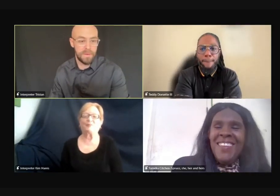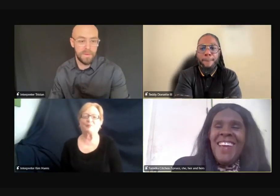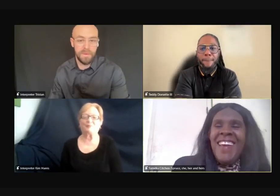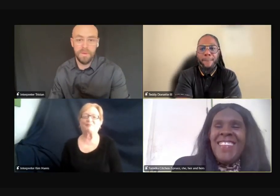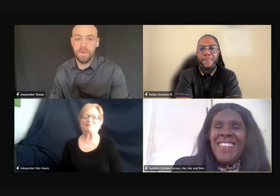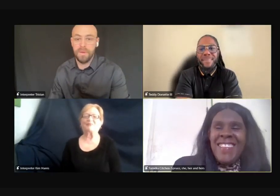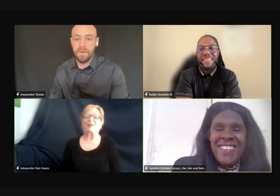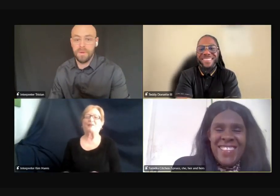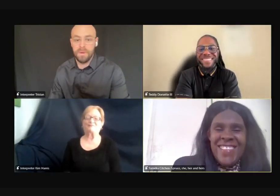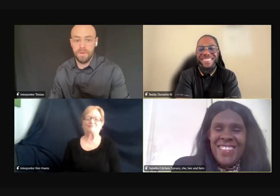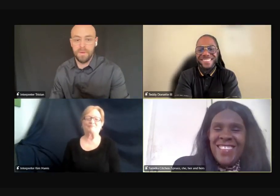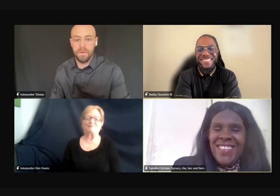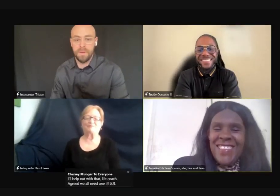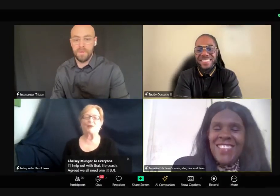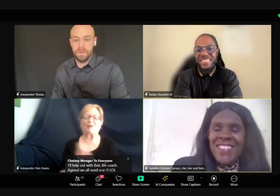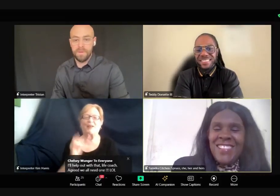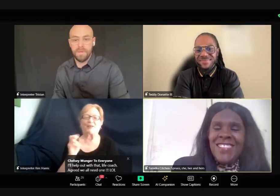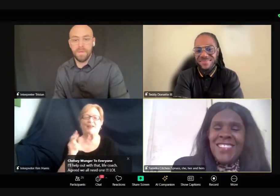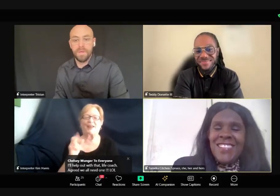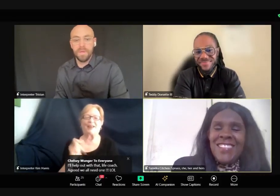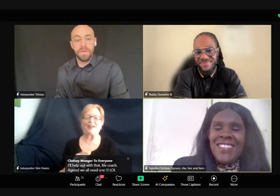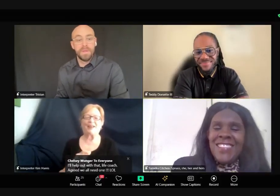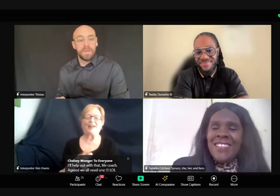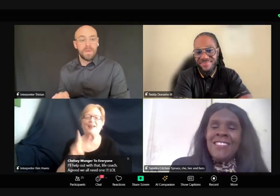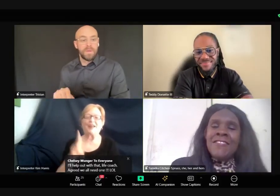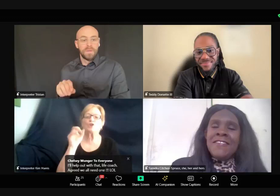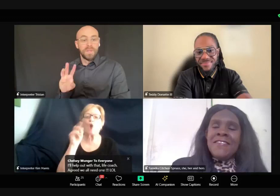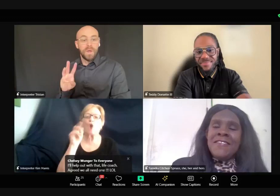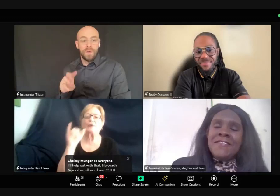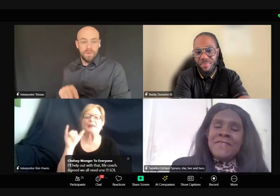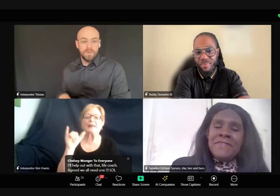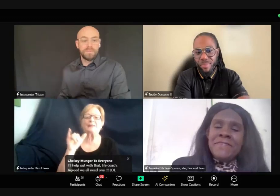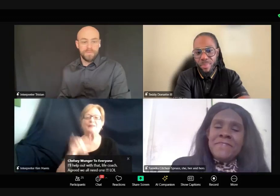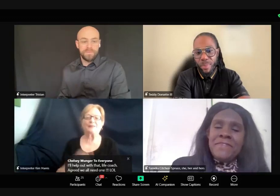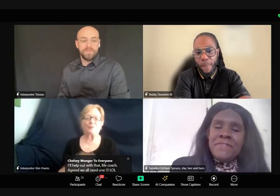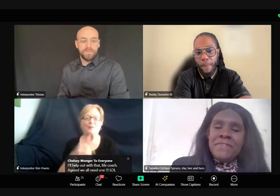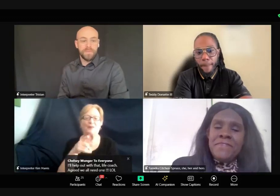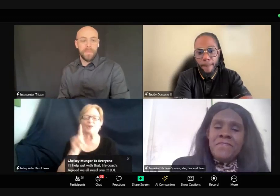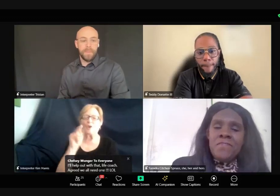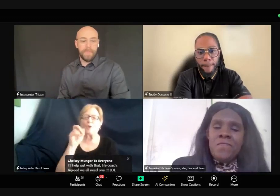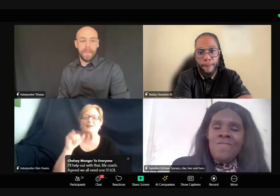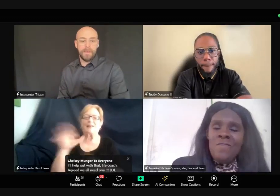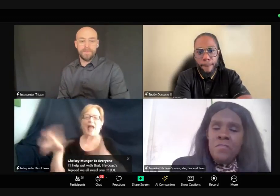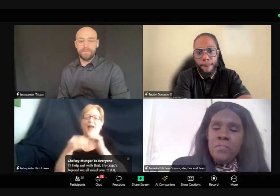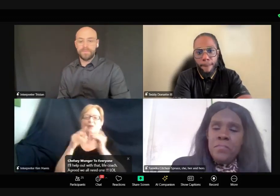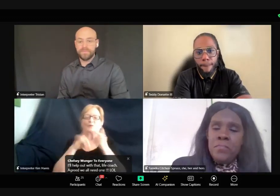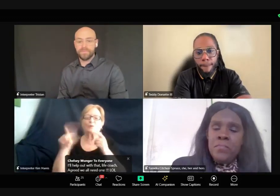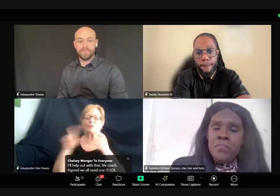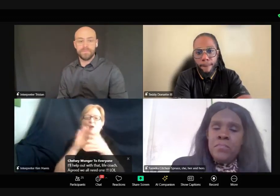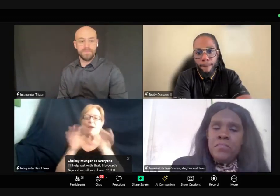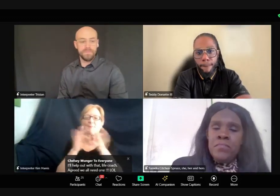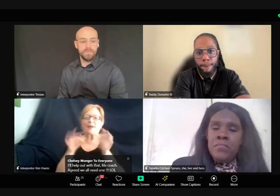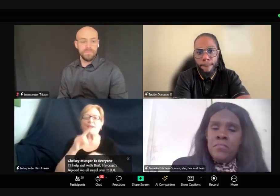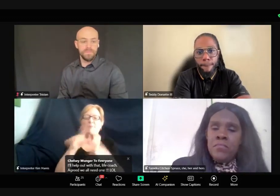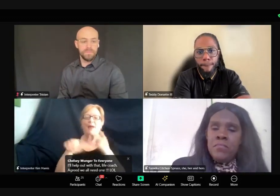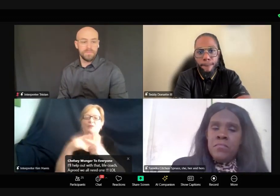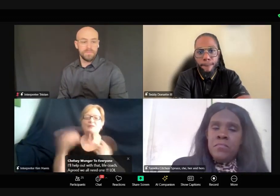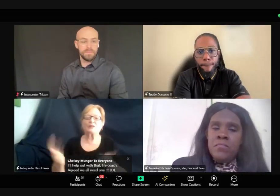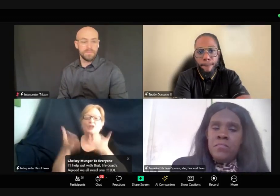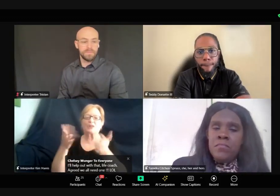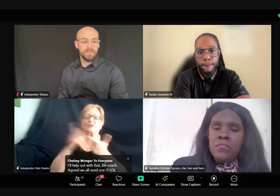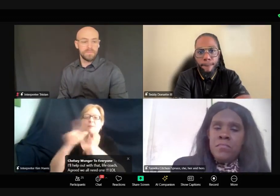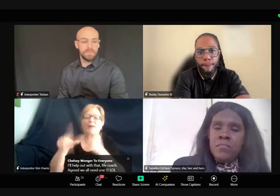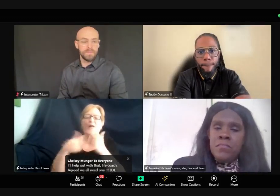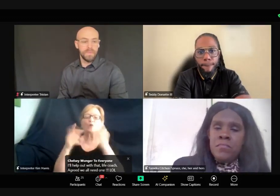Um, and Tony is adding to the comments and say, also adding to Teddy's suggestion, Association